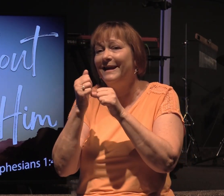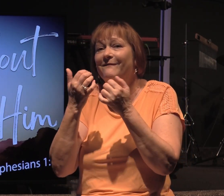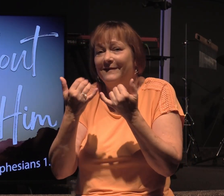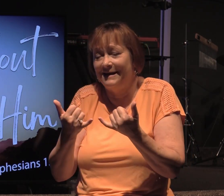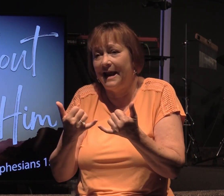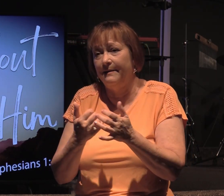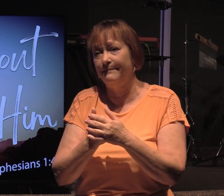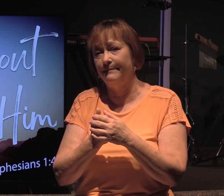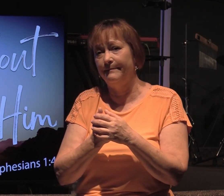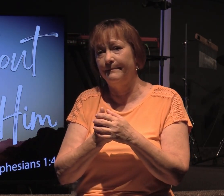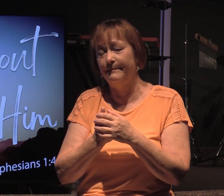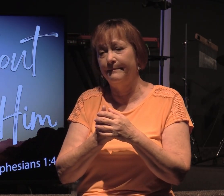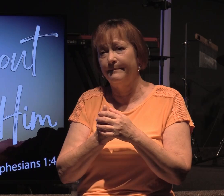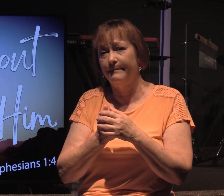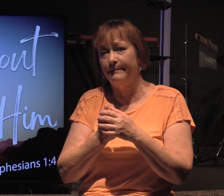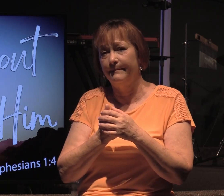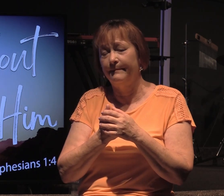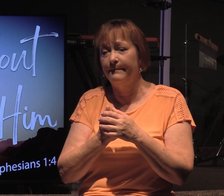today.